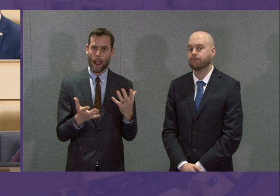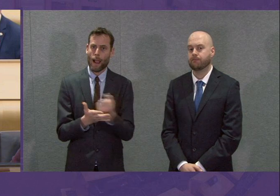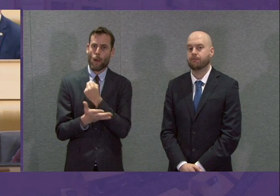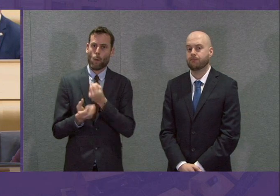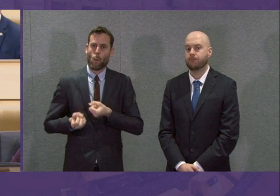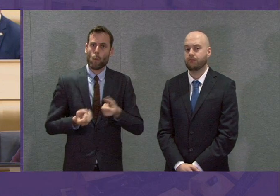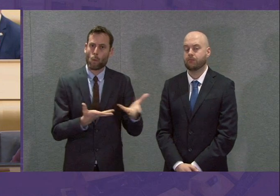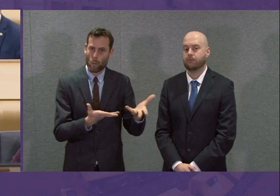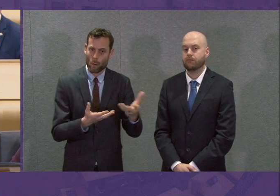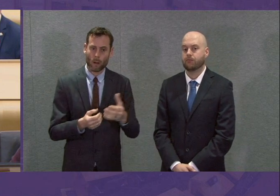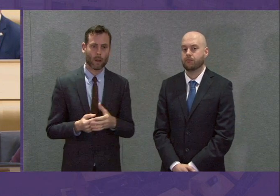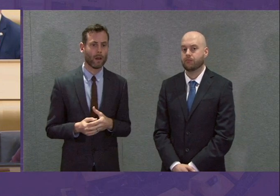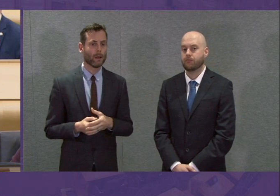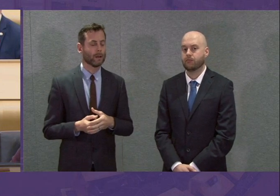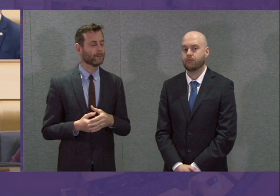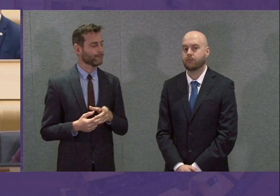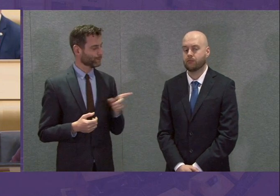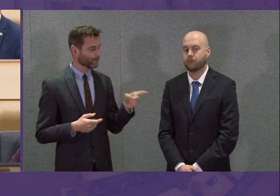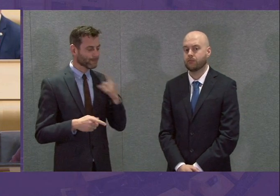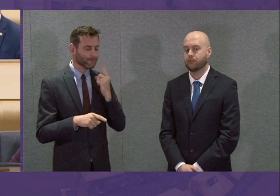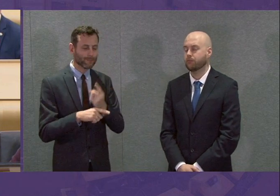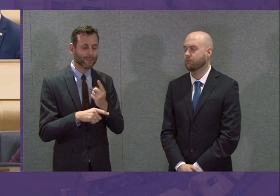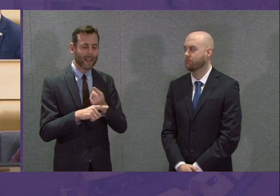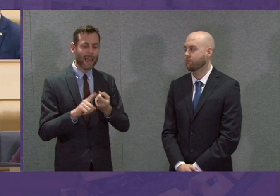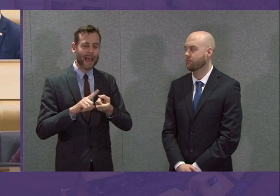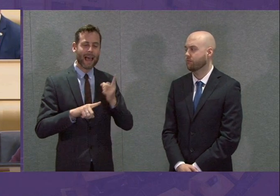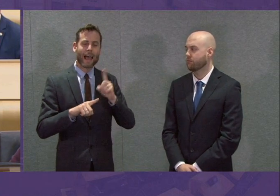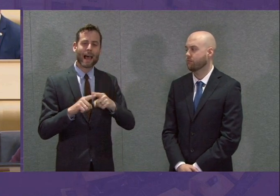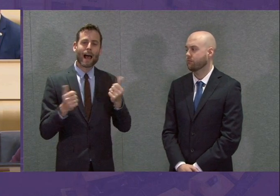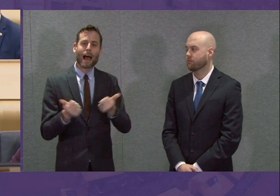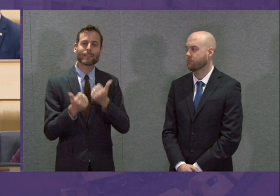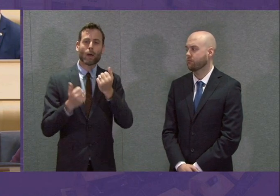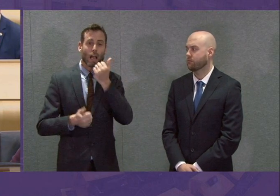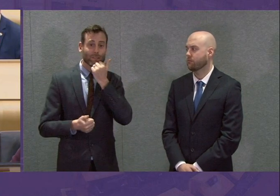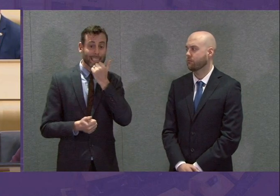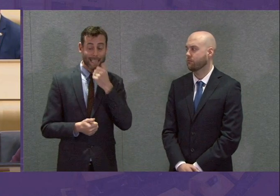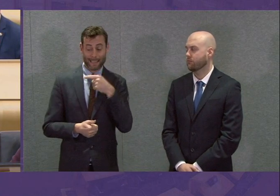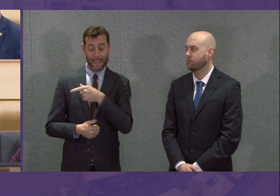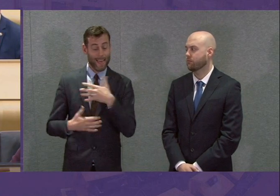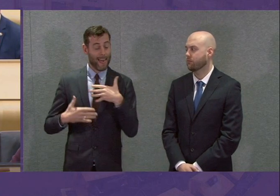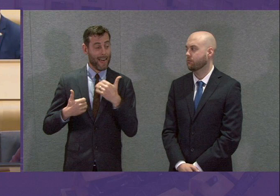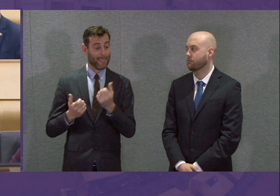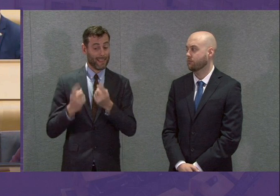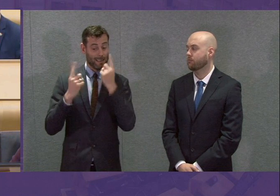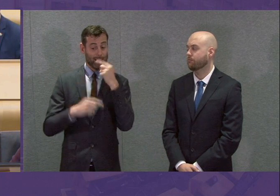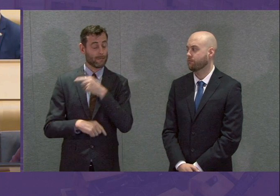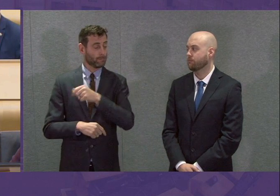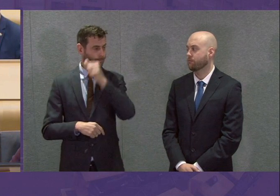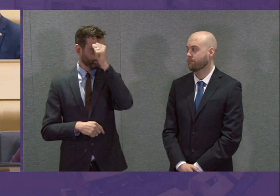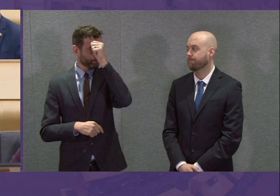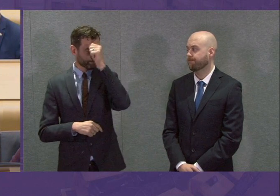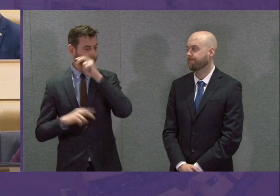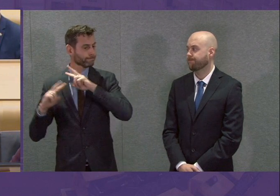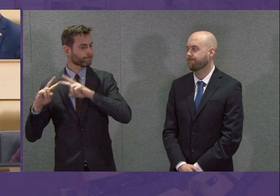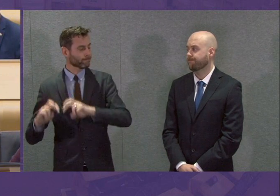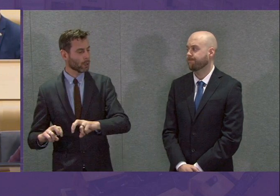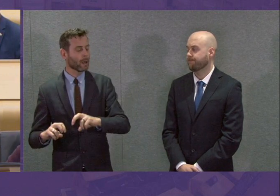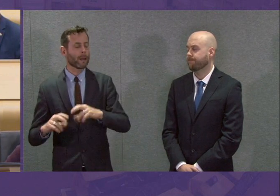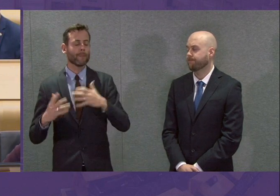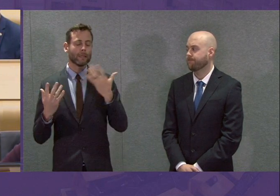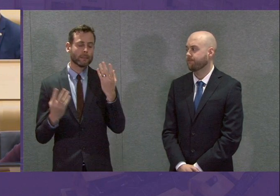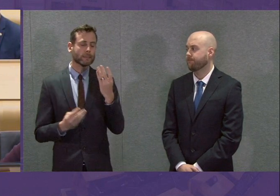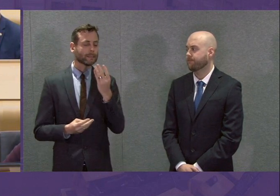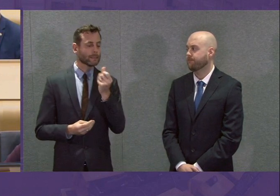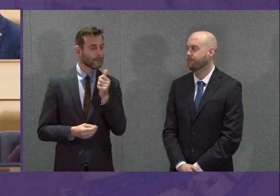expiry dates, that is something the Health Secretary has and will continue to consider. There will be some circumstances where, again, by